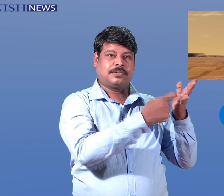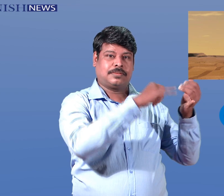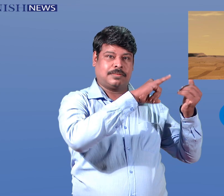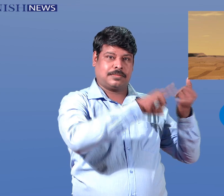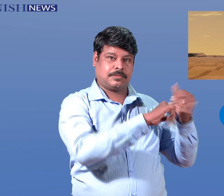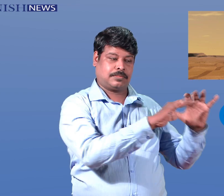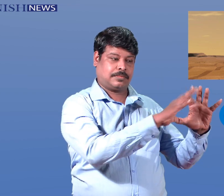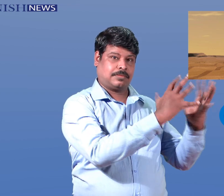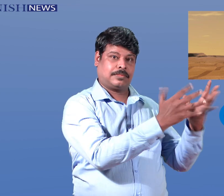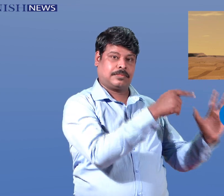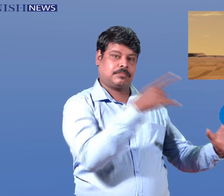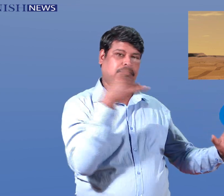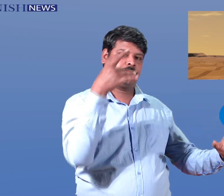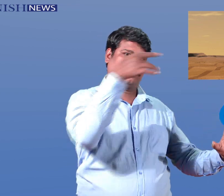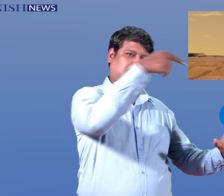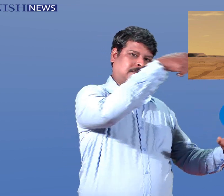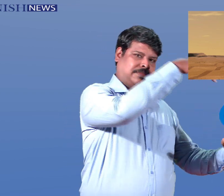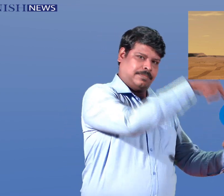controlled flight on another planet.